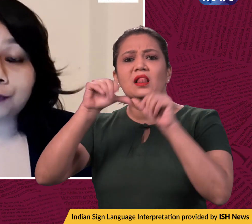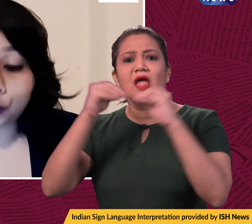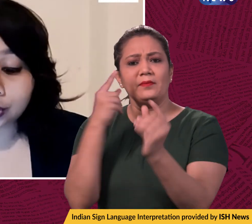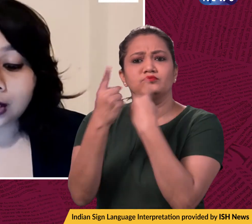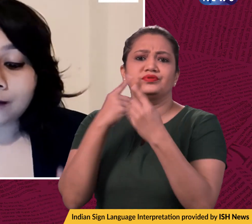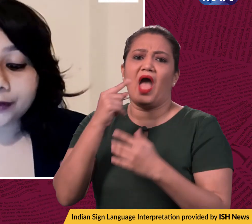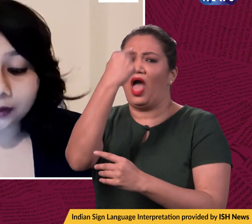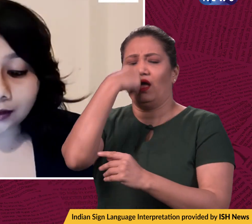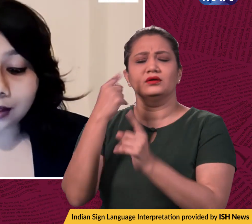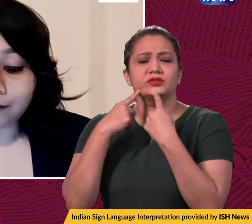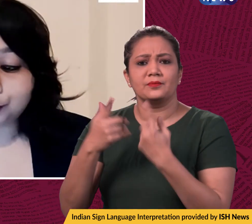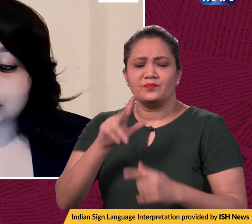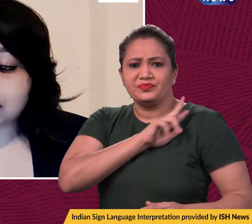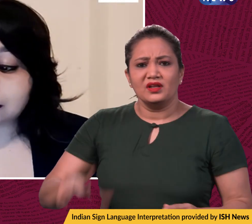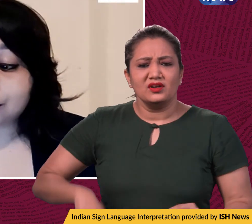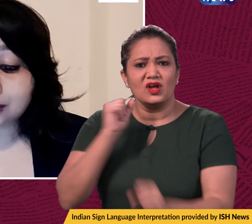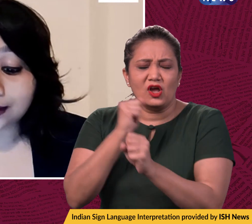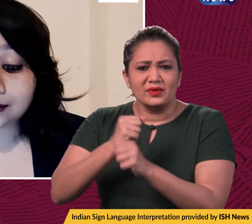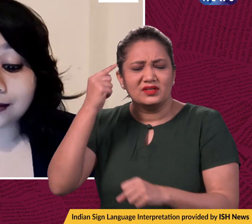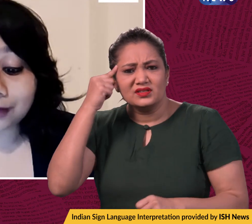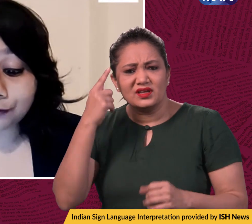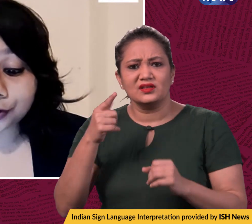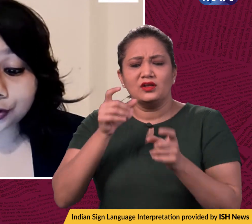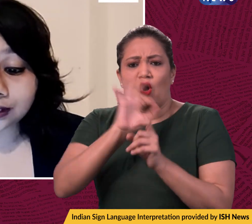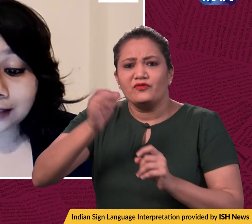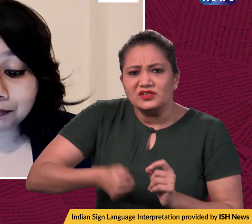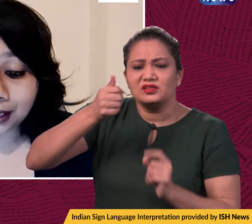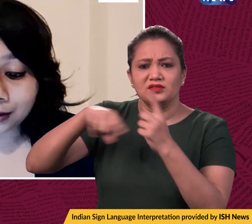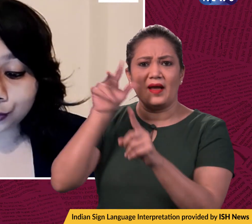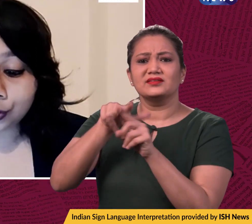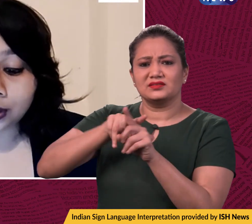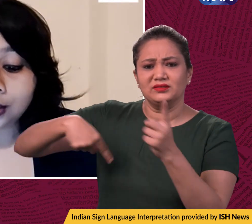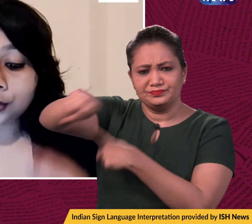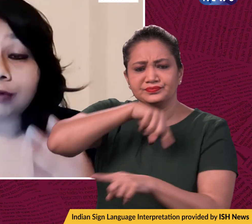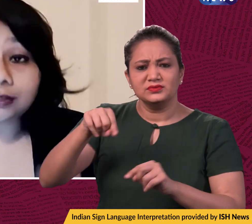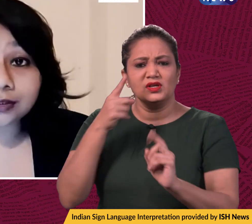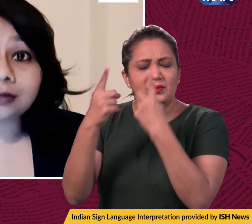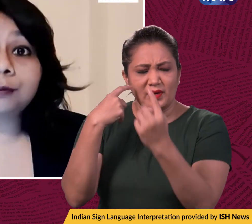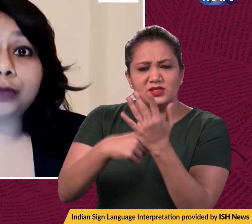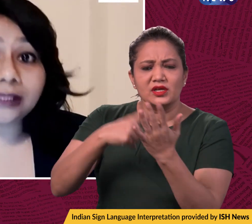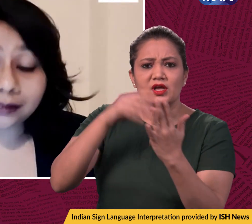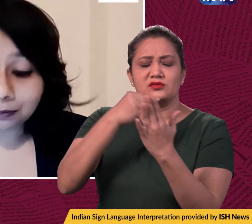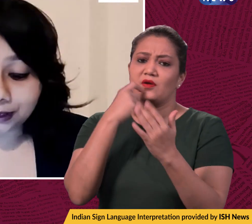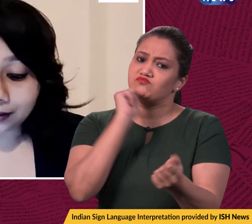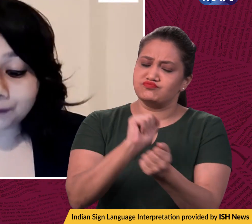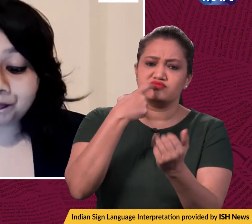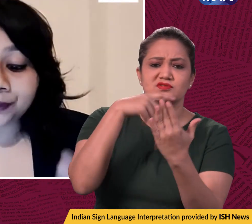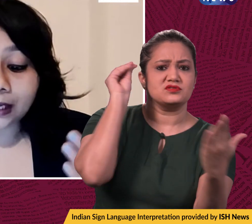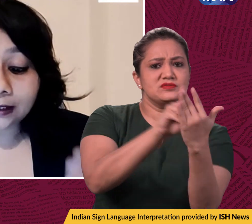reports, the Karnataka government has now directed civic officials in Bengaluru to register a police complaint and